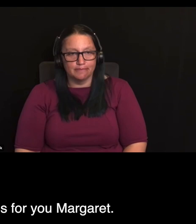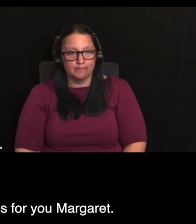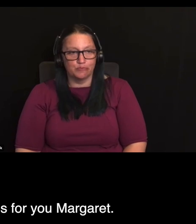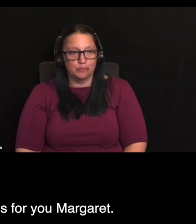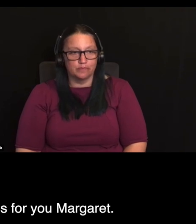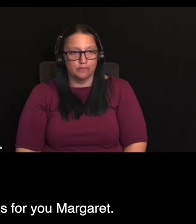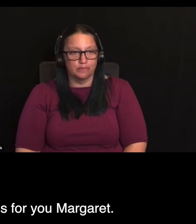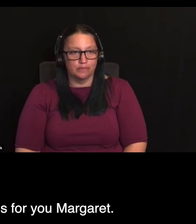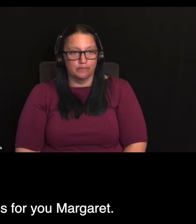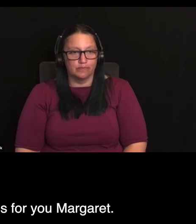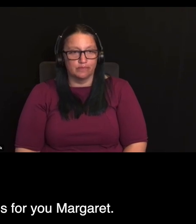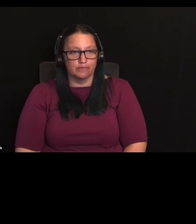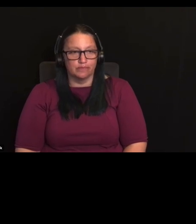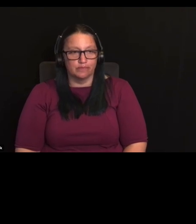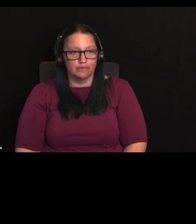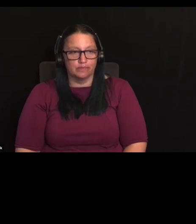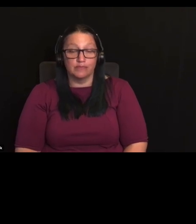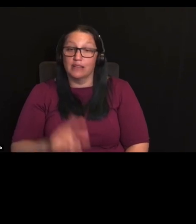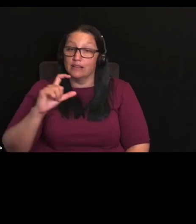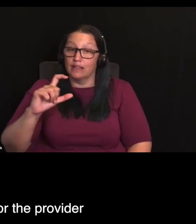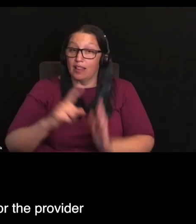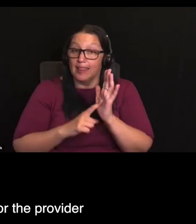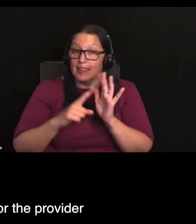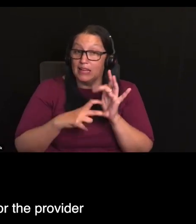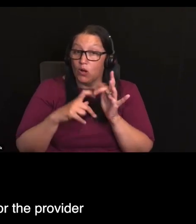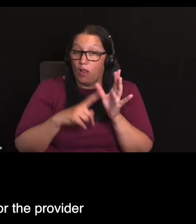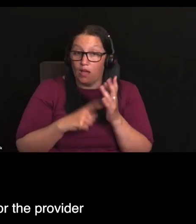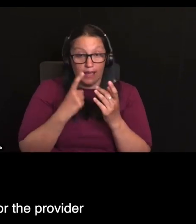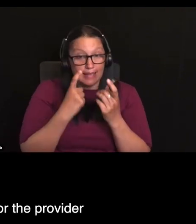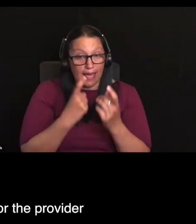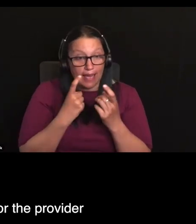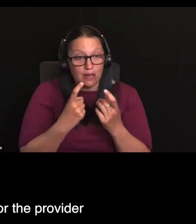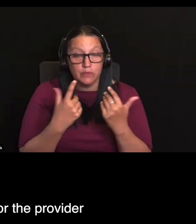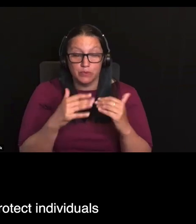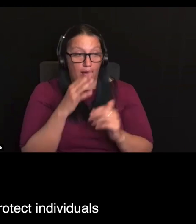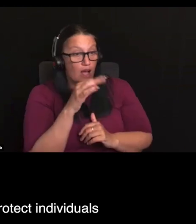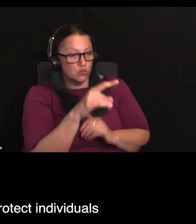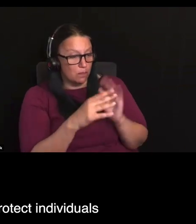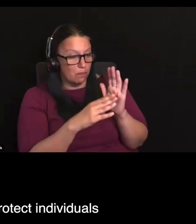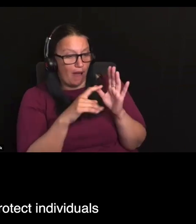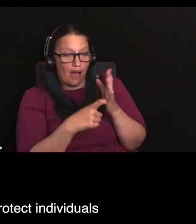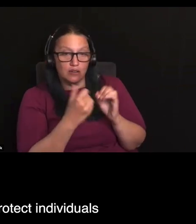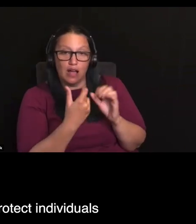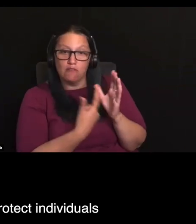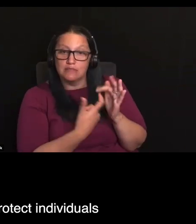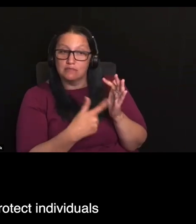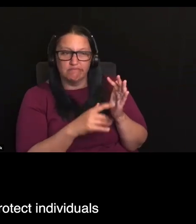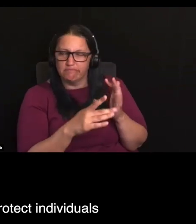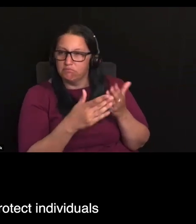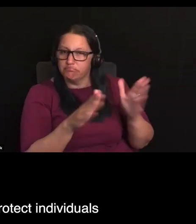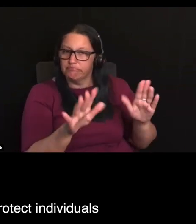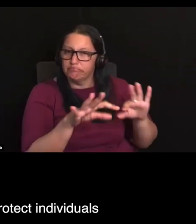questions for you, Margaret. One about what the standards are doing or the provider responsibilities more broadly